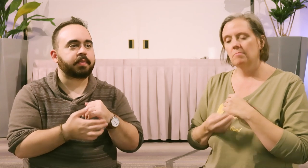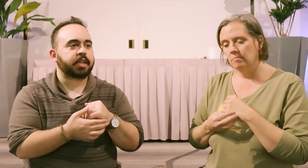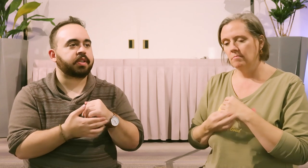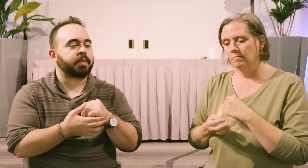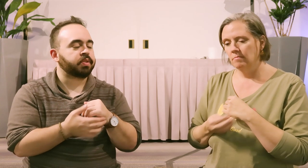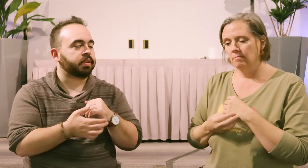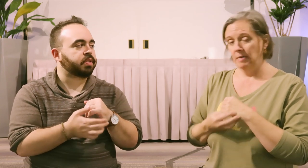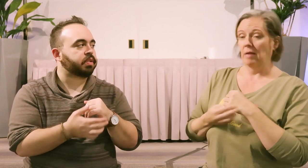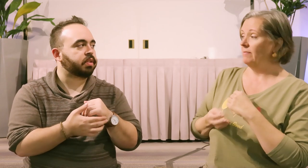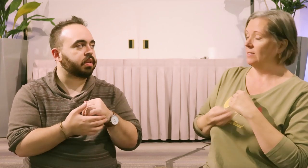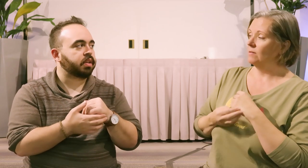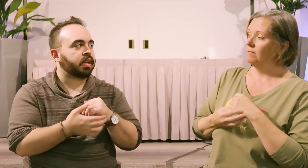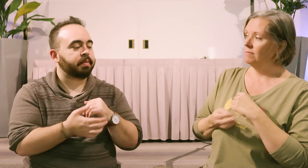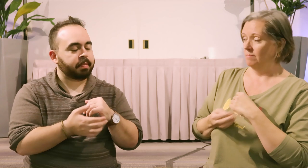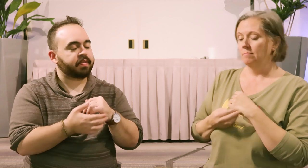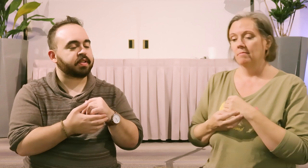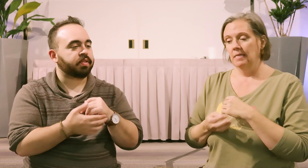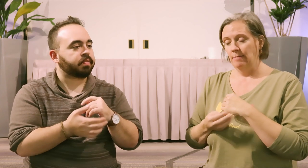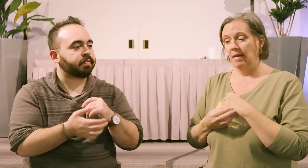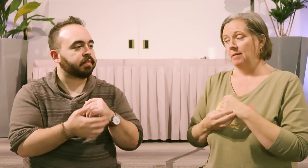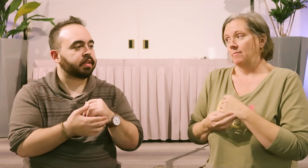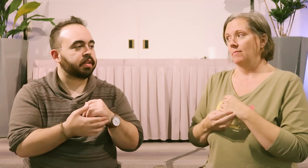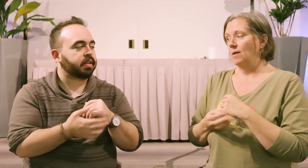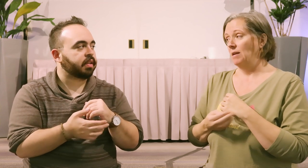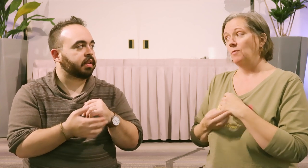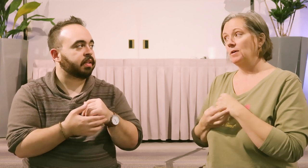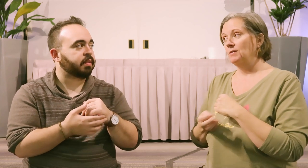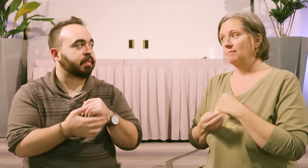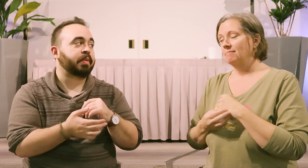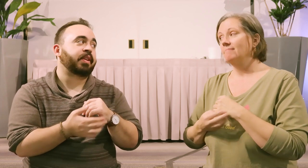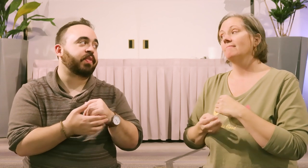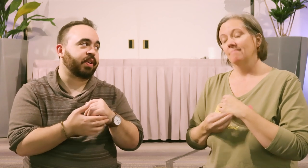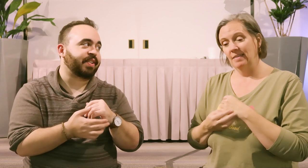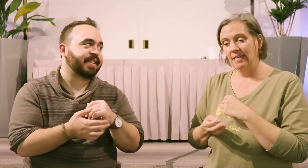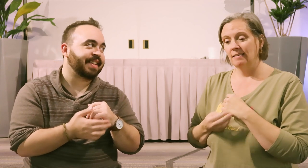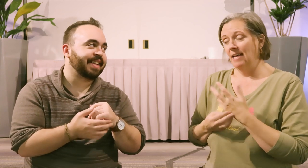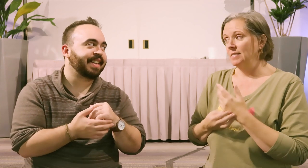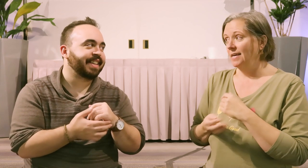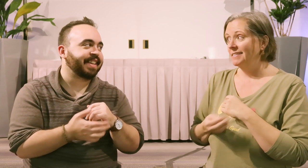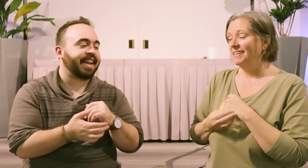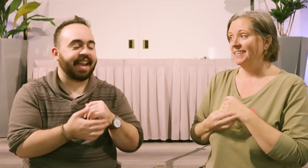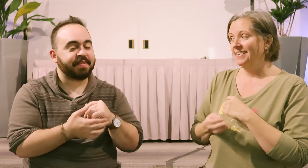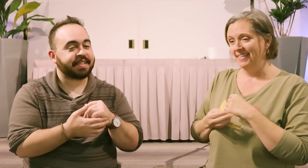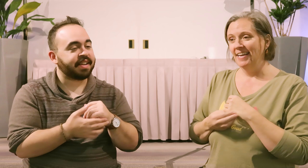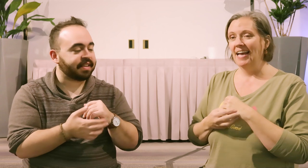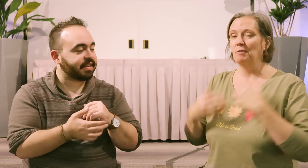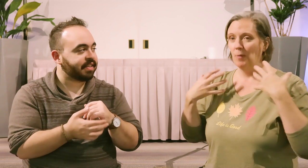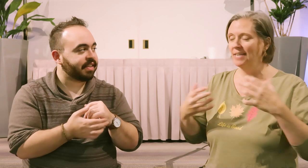some tension in my shoulders. And it might be physical. And it might be physical. It might be metaphorical. It might be metaphorical. Yeah. I have a son. I have a son. I have the weight